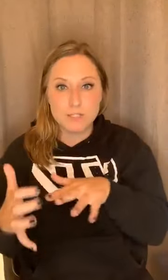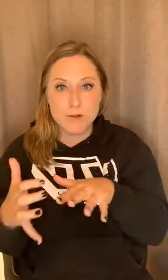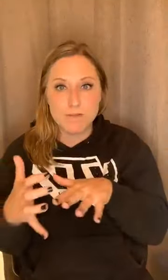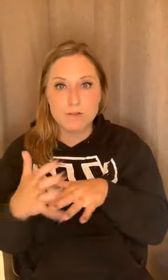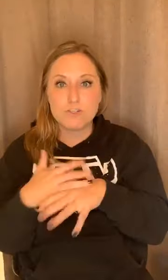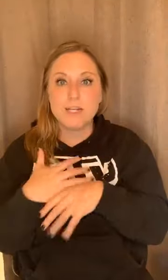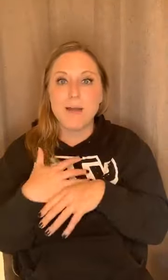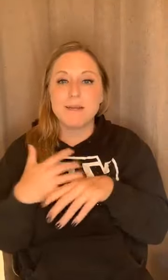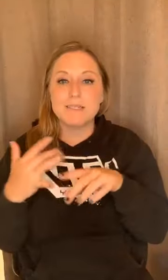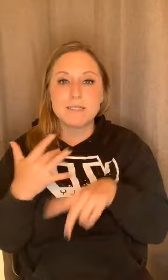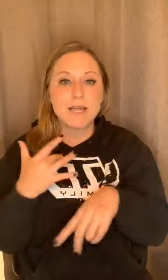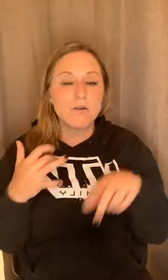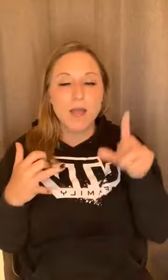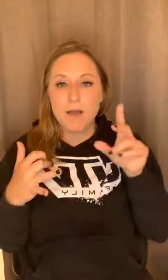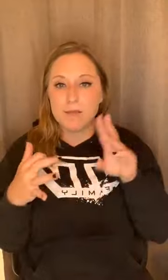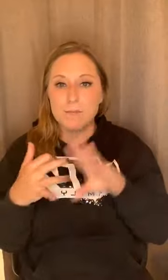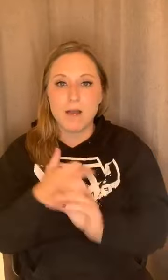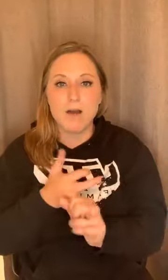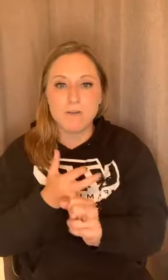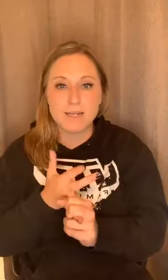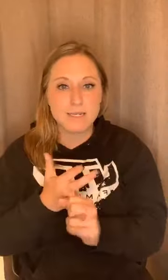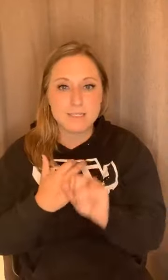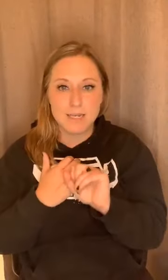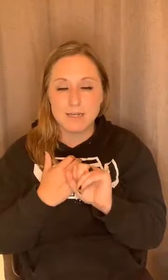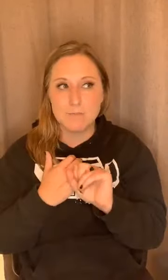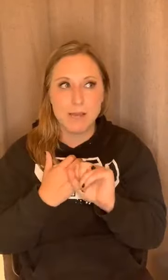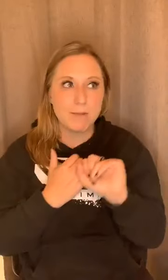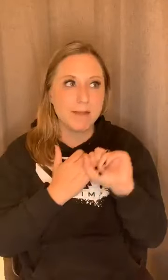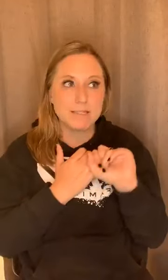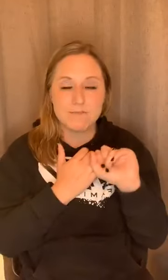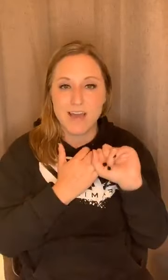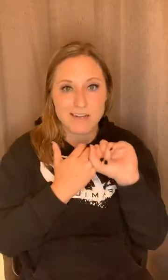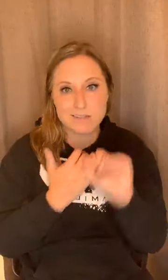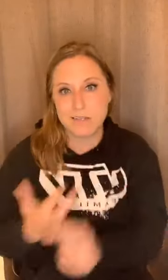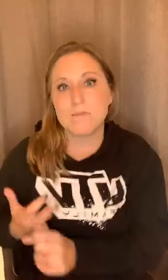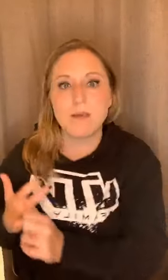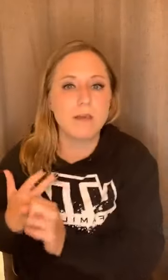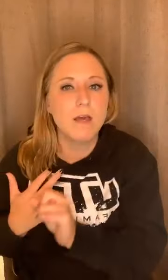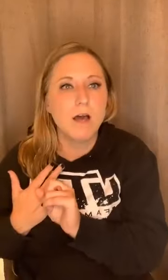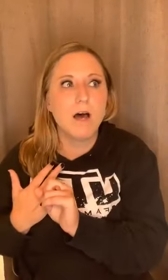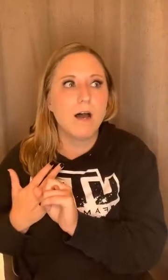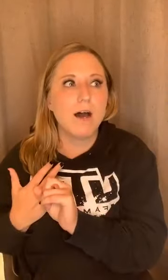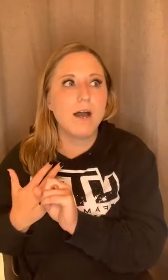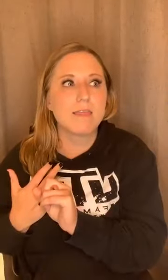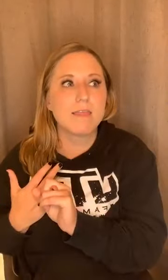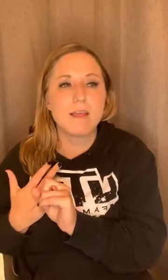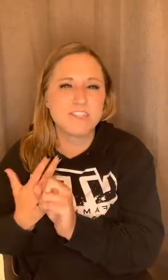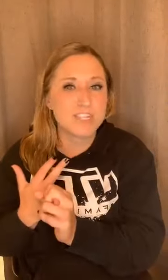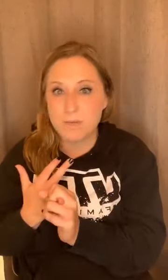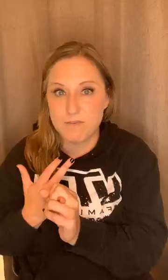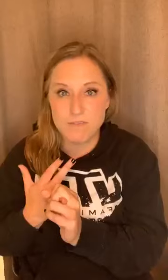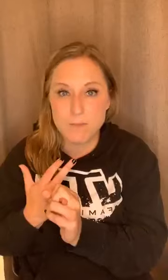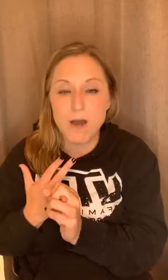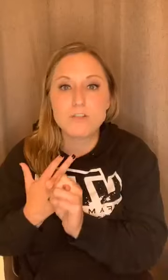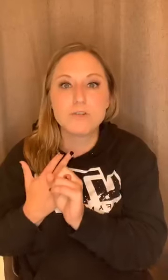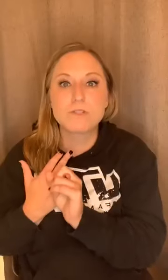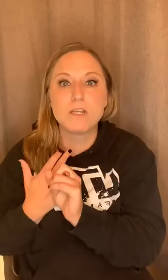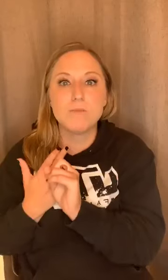revolution. I'm going to discount it. I'm going to be offering extended payment plans. In fact, it's going to be, uh, I, it's just going to be 50 bucks. So it's going to be